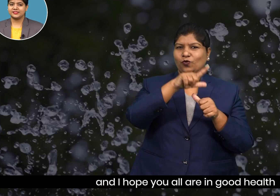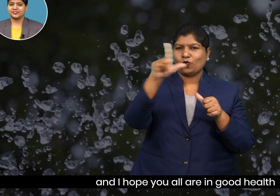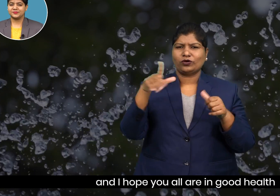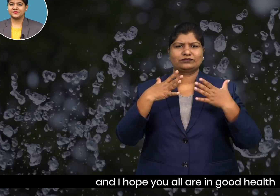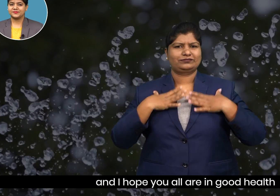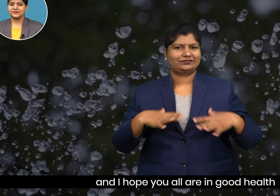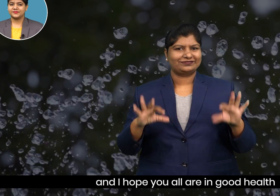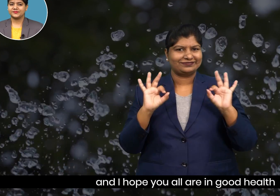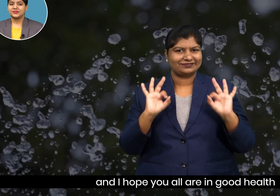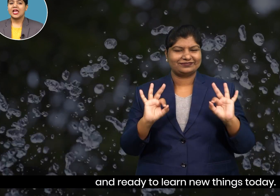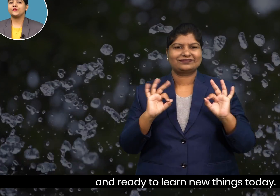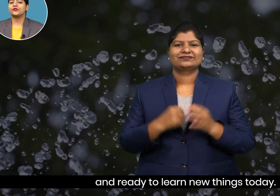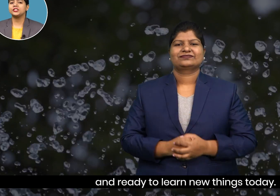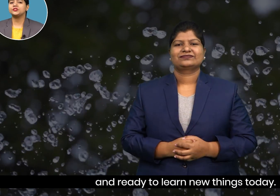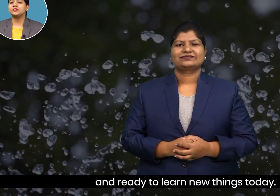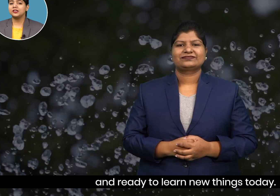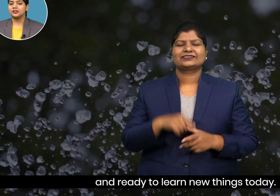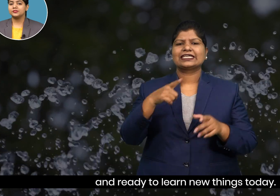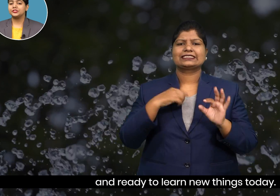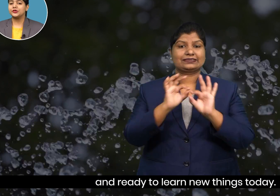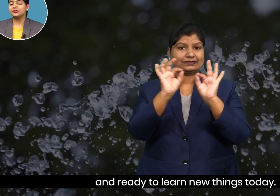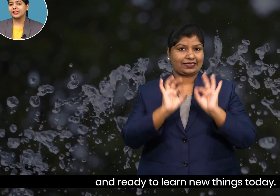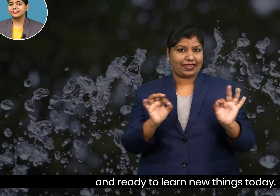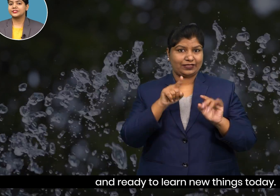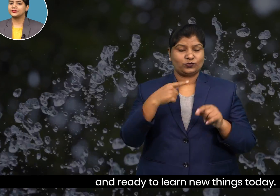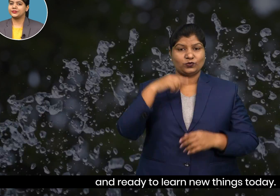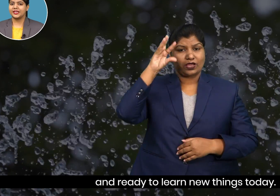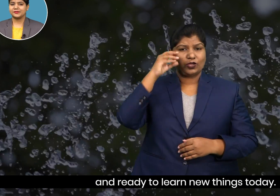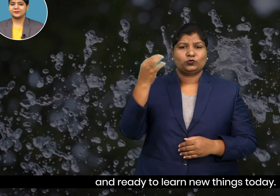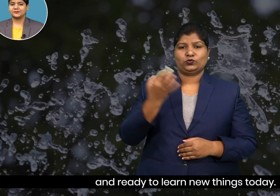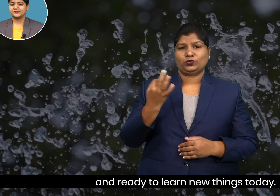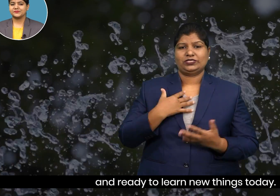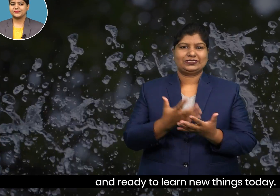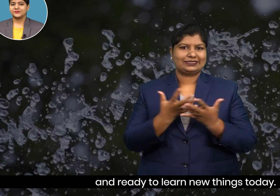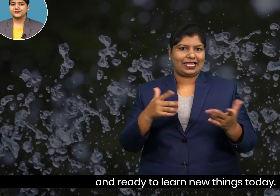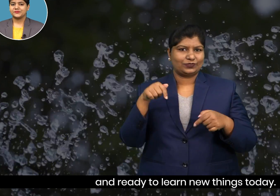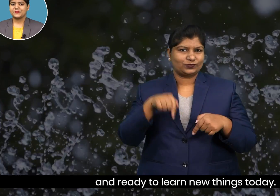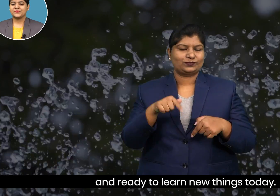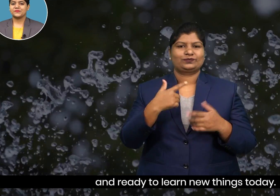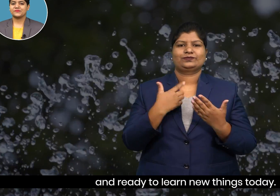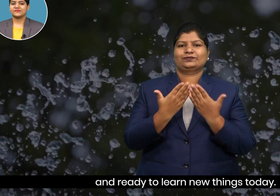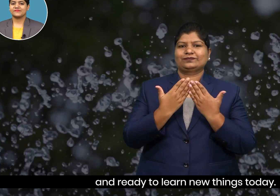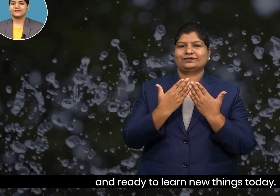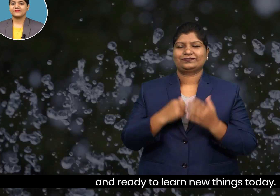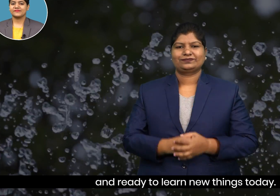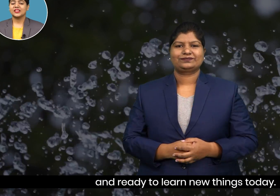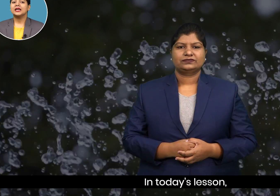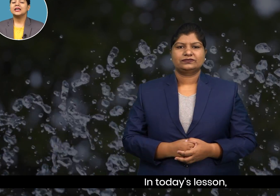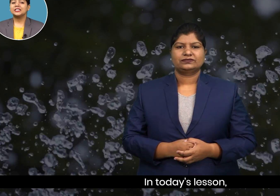and ready to learn new things today in